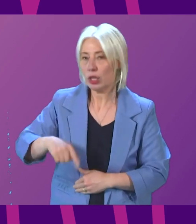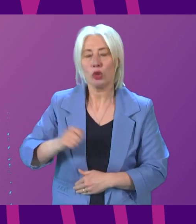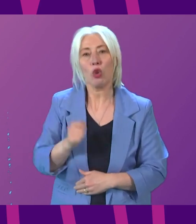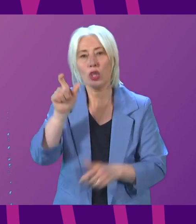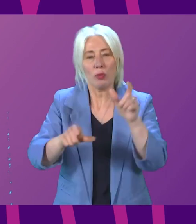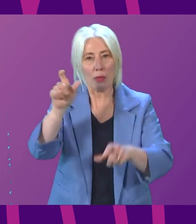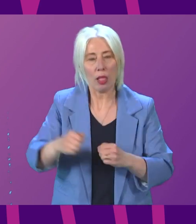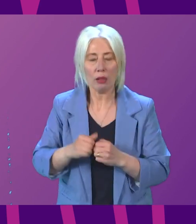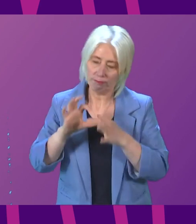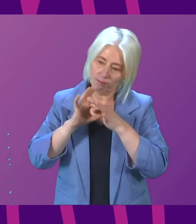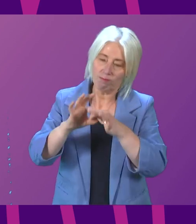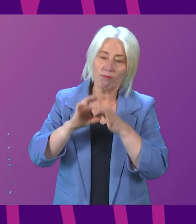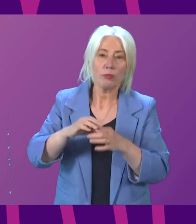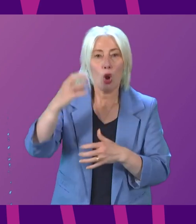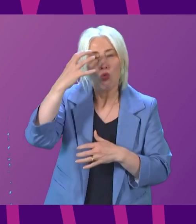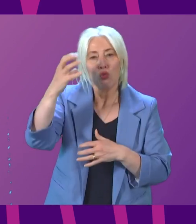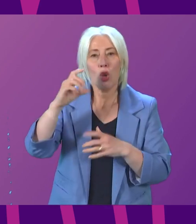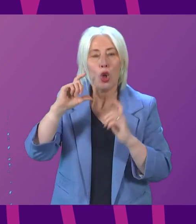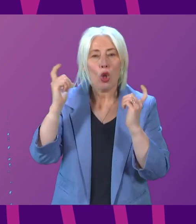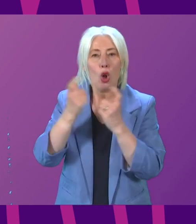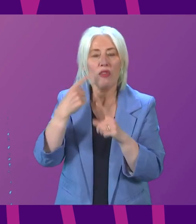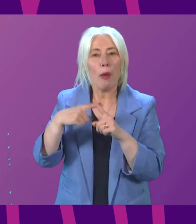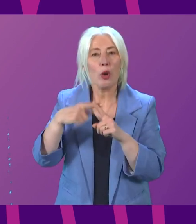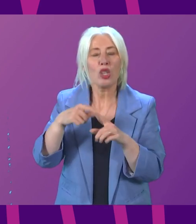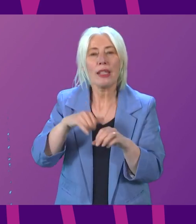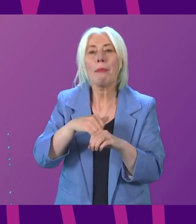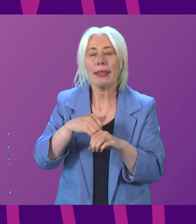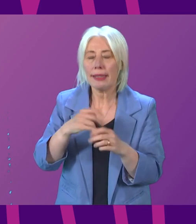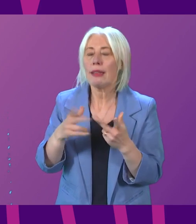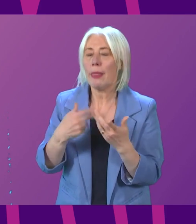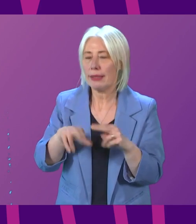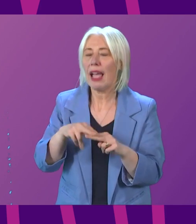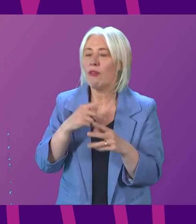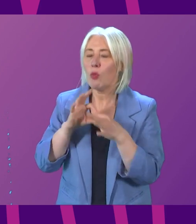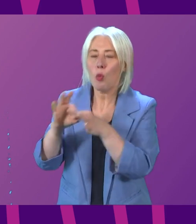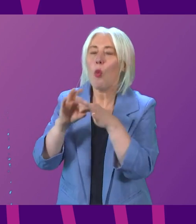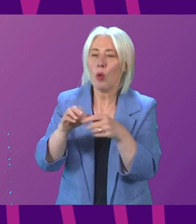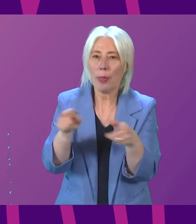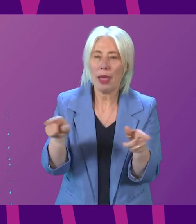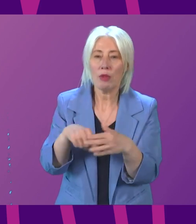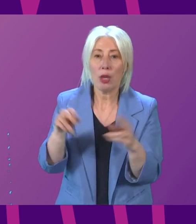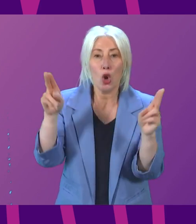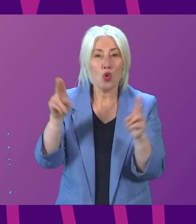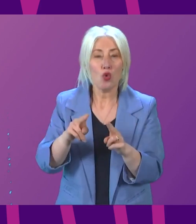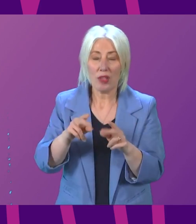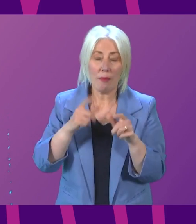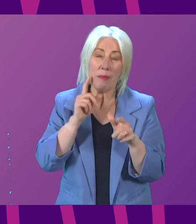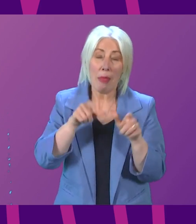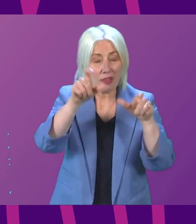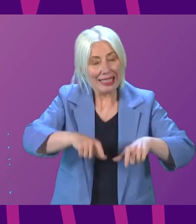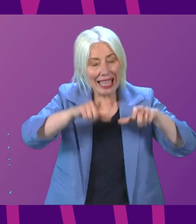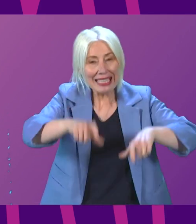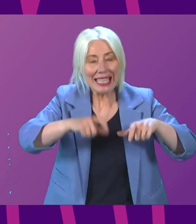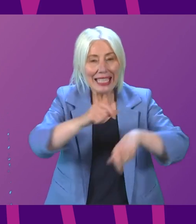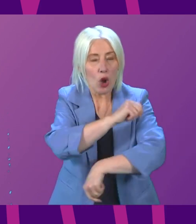to work with the Royal College of Emergency Medicine and other frontline staff with the aim of reducing unnecessary lengths of stay and avoiding